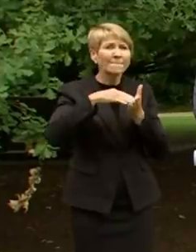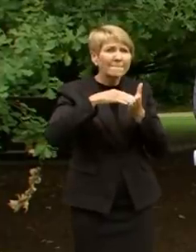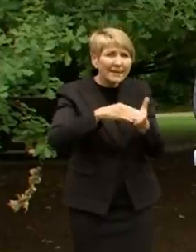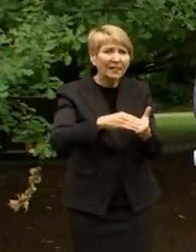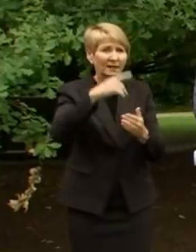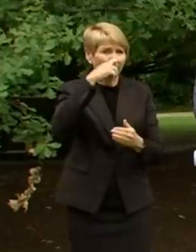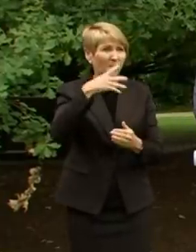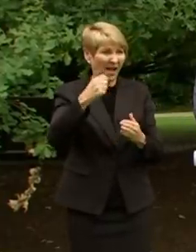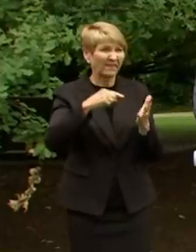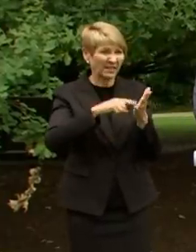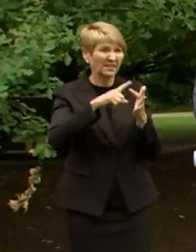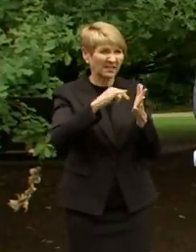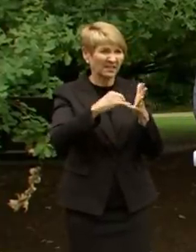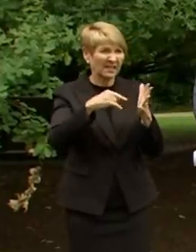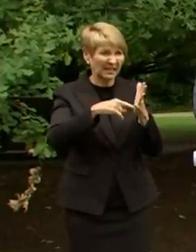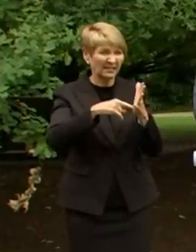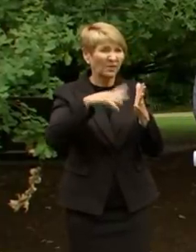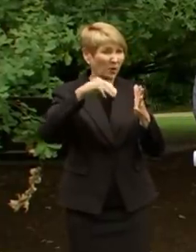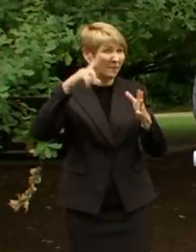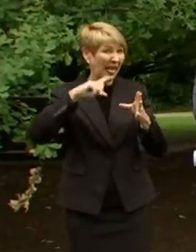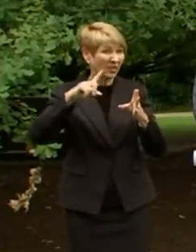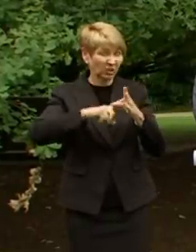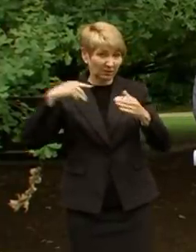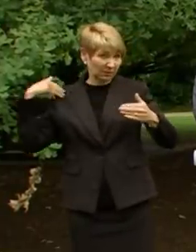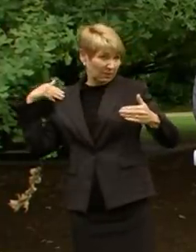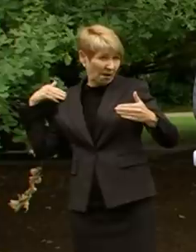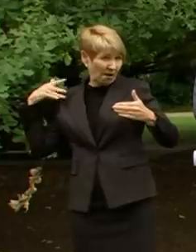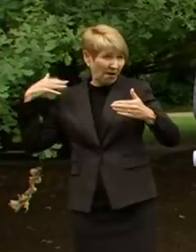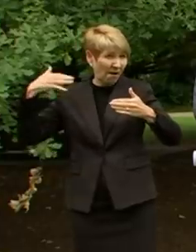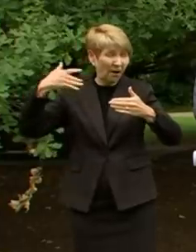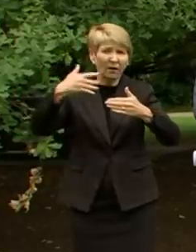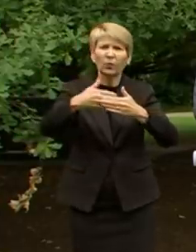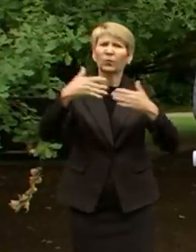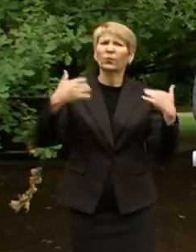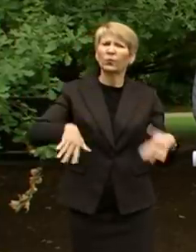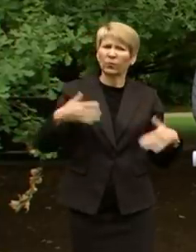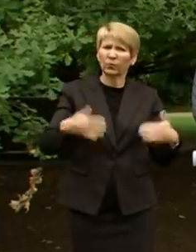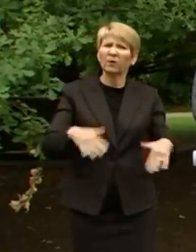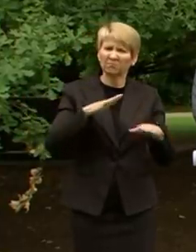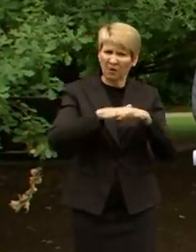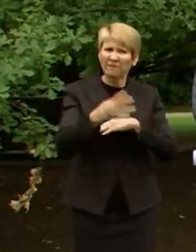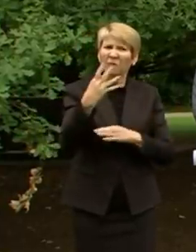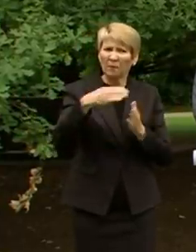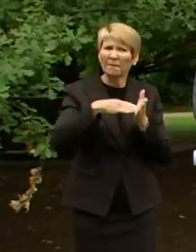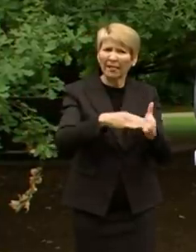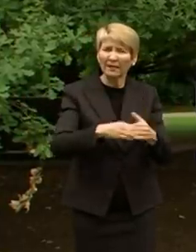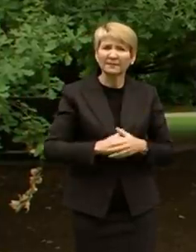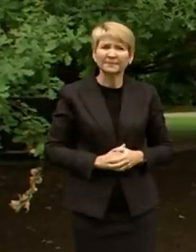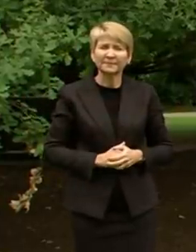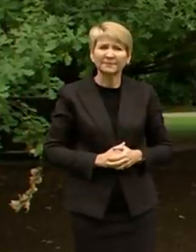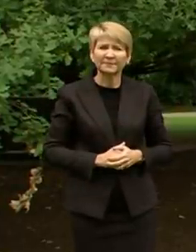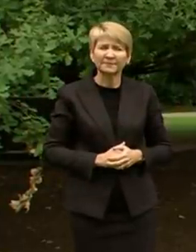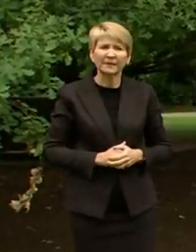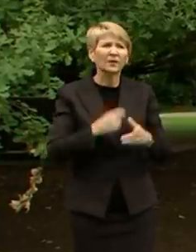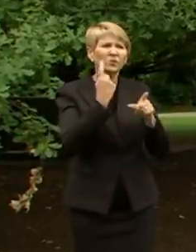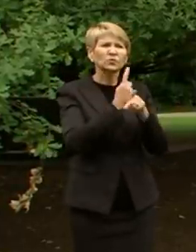,661 tests since the beginning of the pandemic. In terms of the Holiday Inn, that now